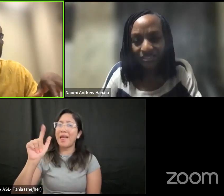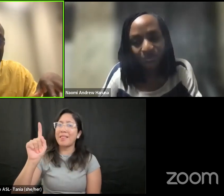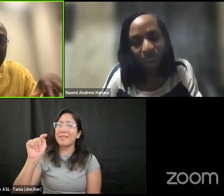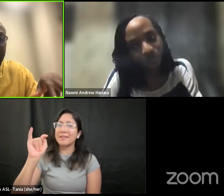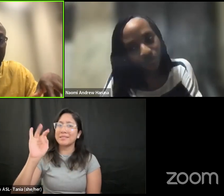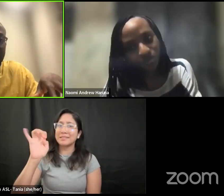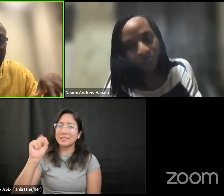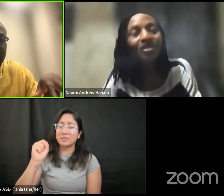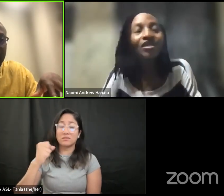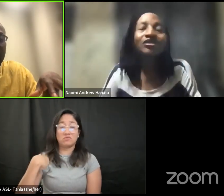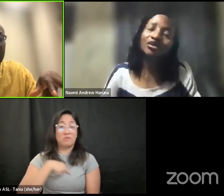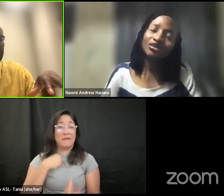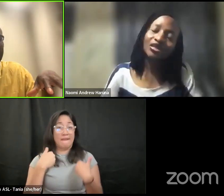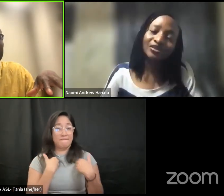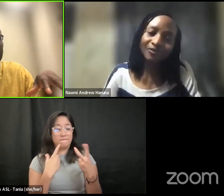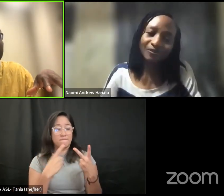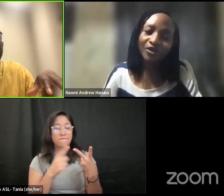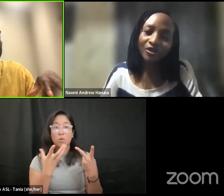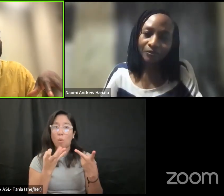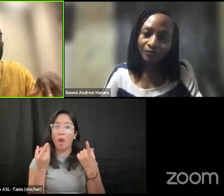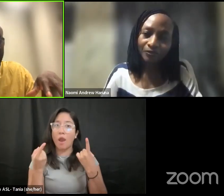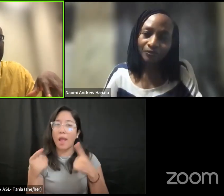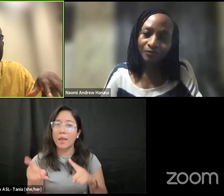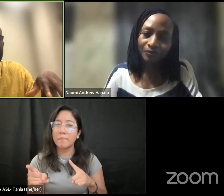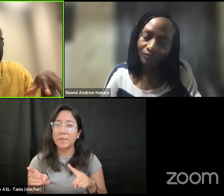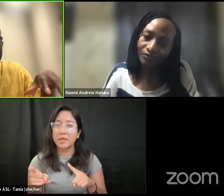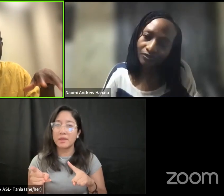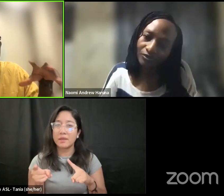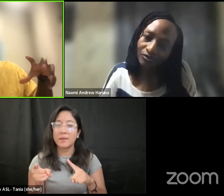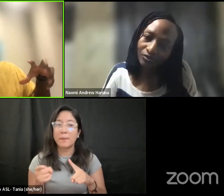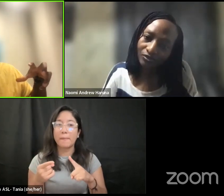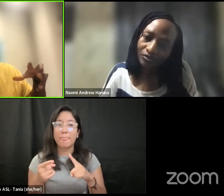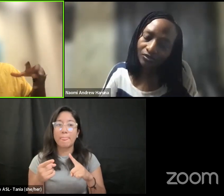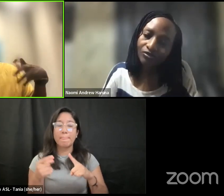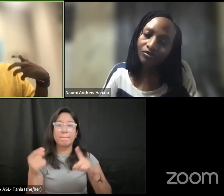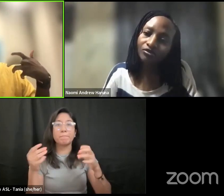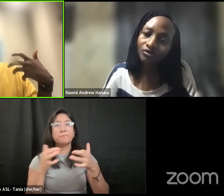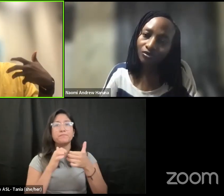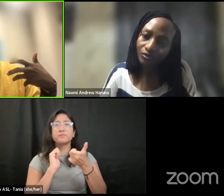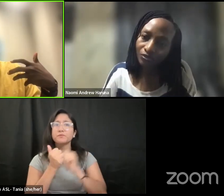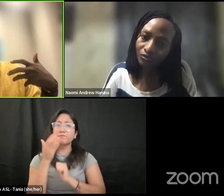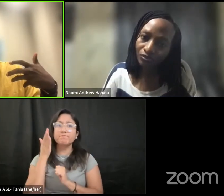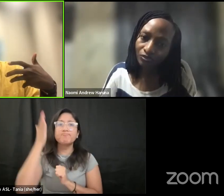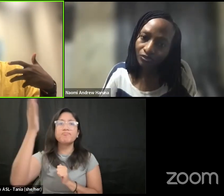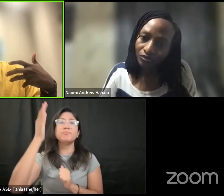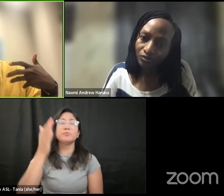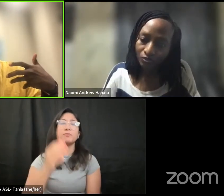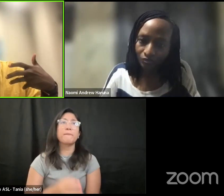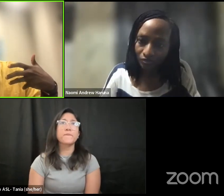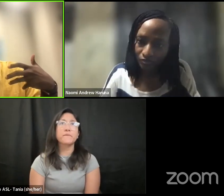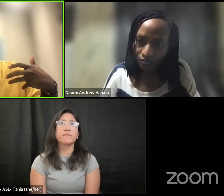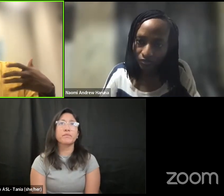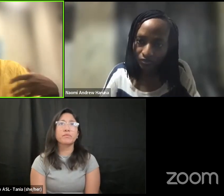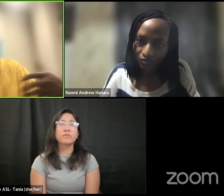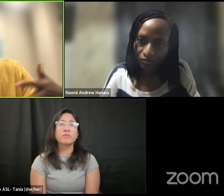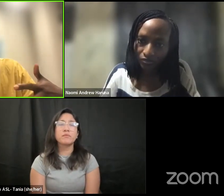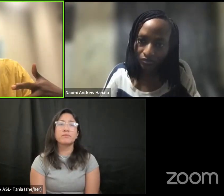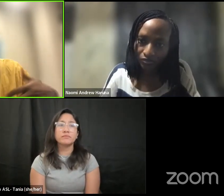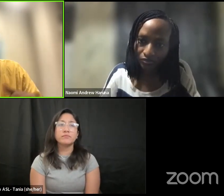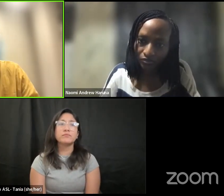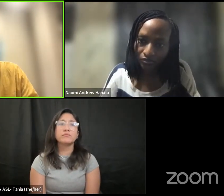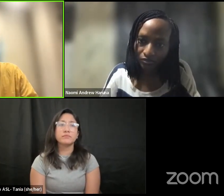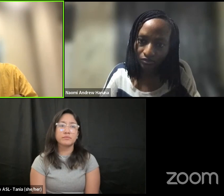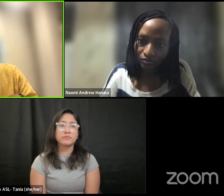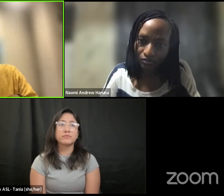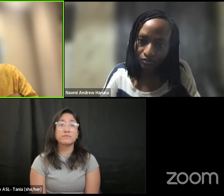want to make to happen right so what what's our preferred reality right right because it's it's it's um our